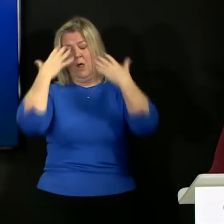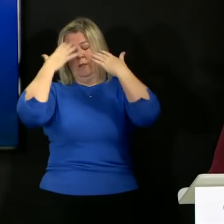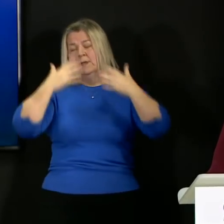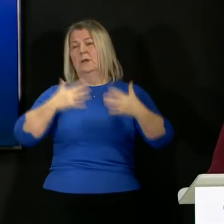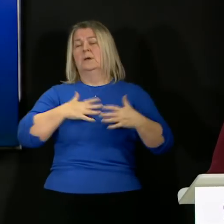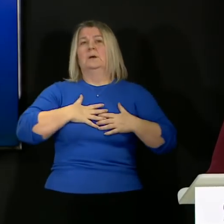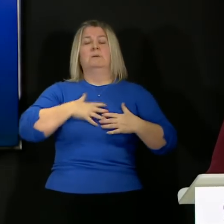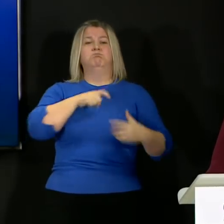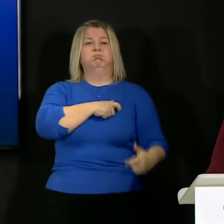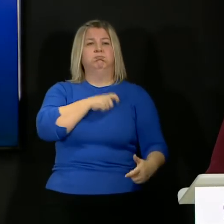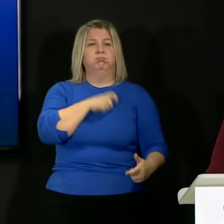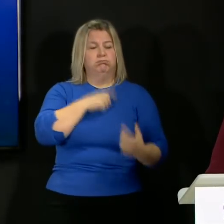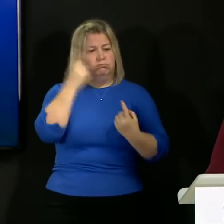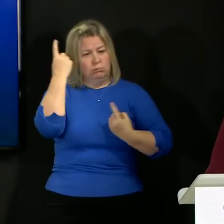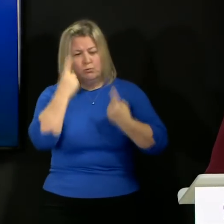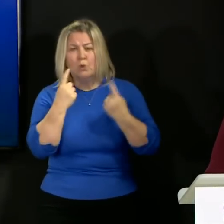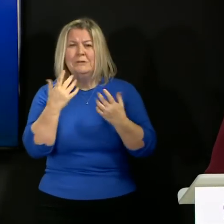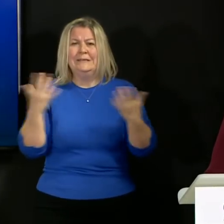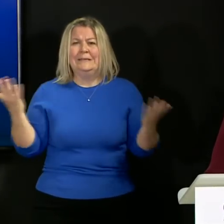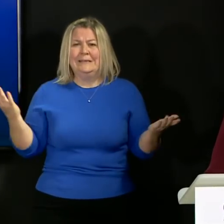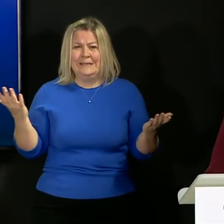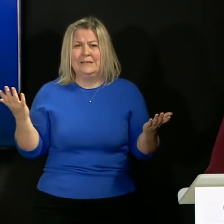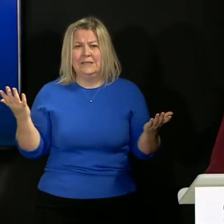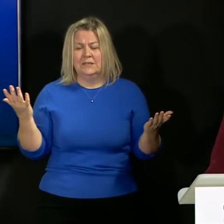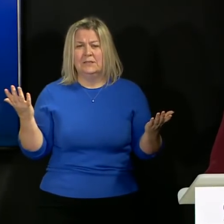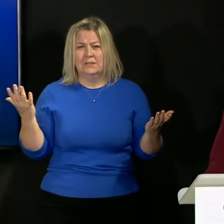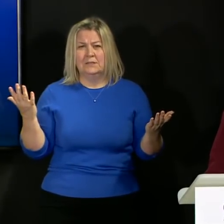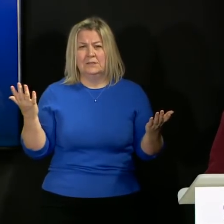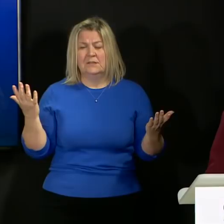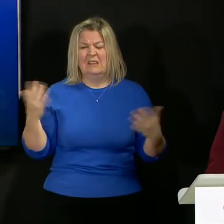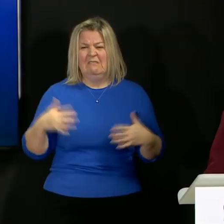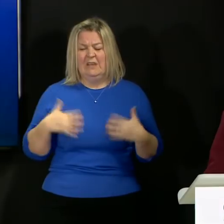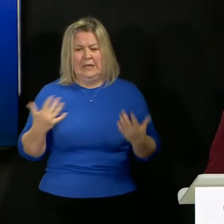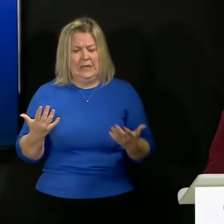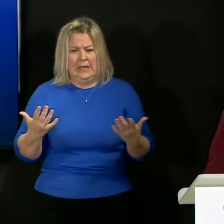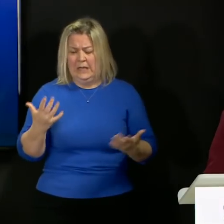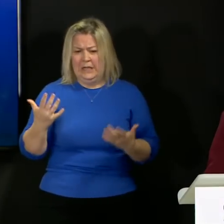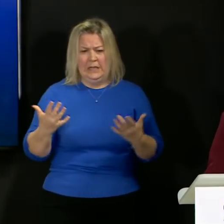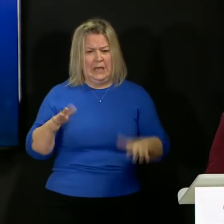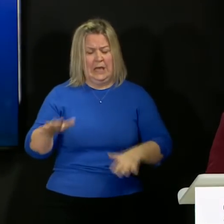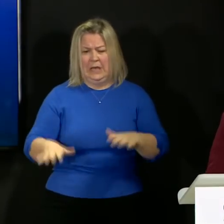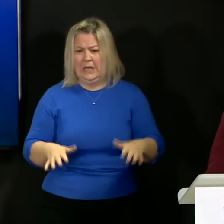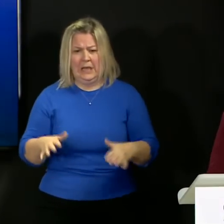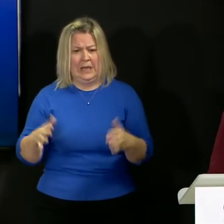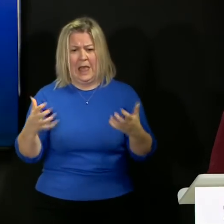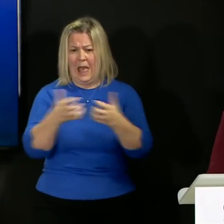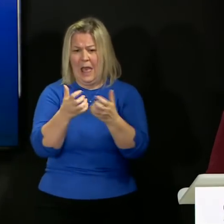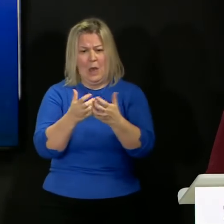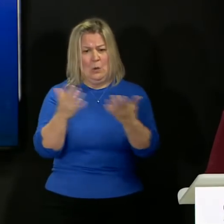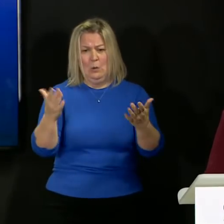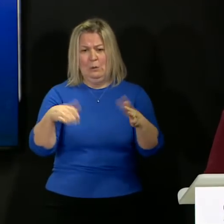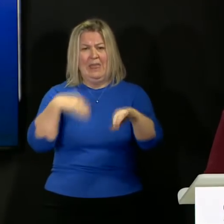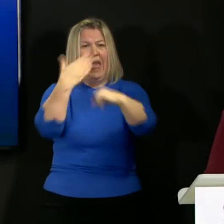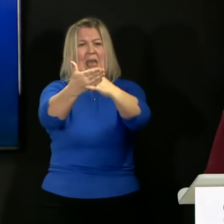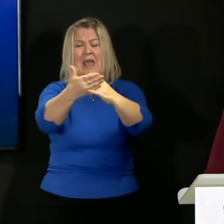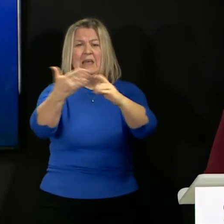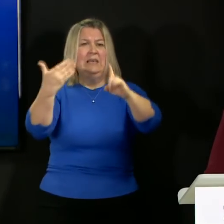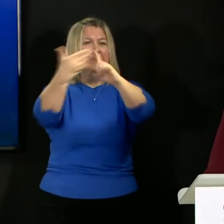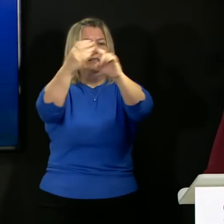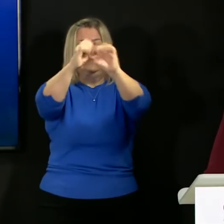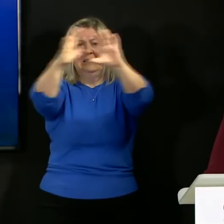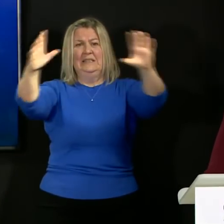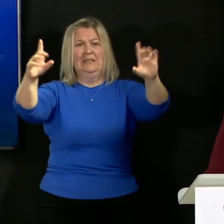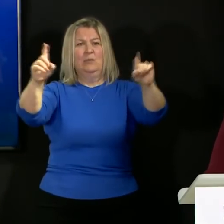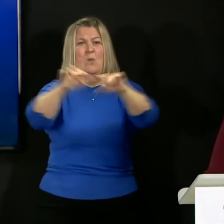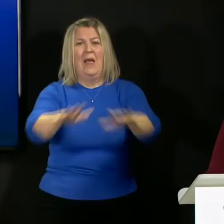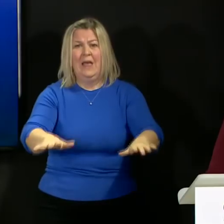anxious, worried and at points not quite seeing where this is all going to end up. So